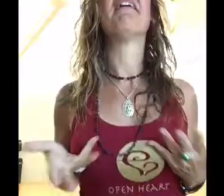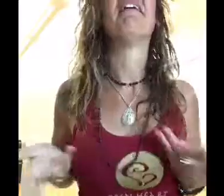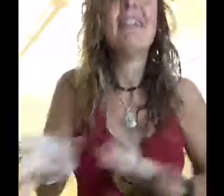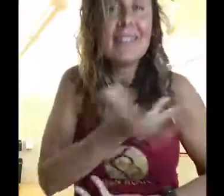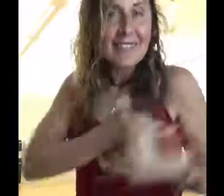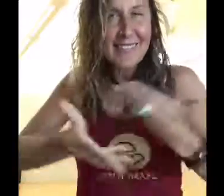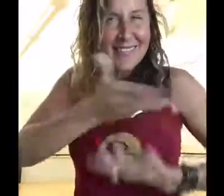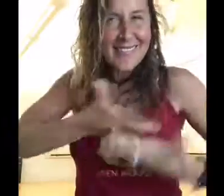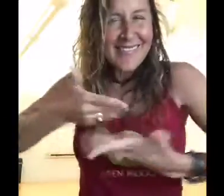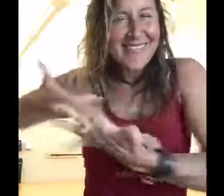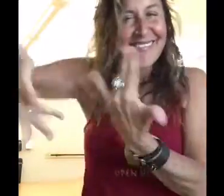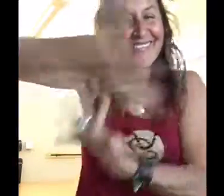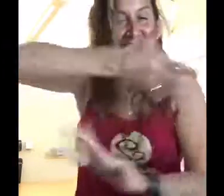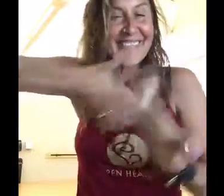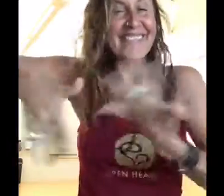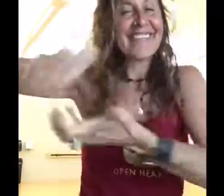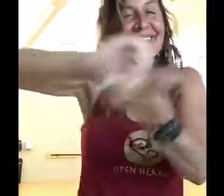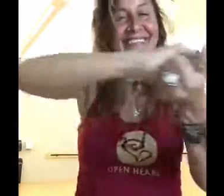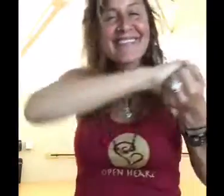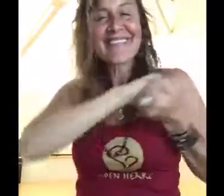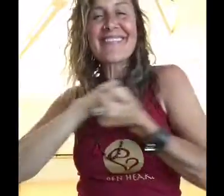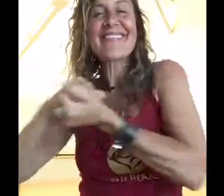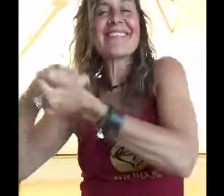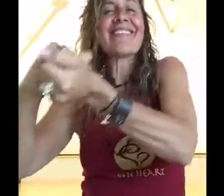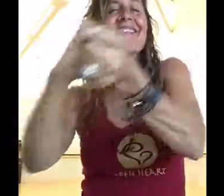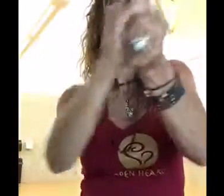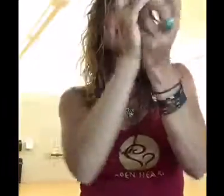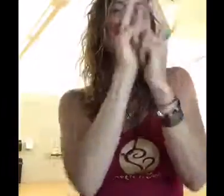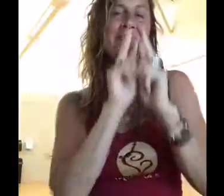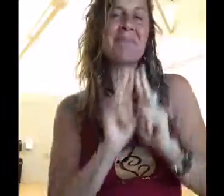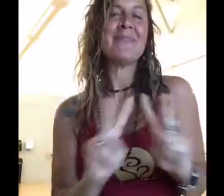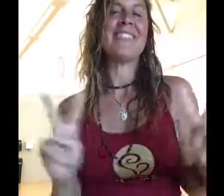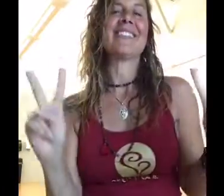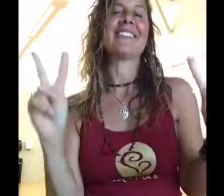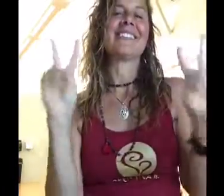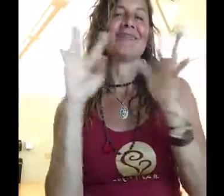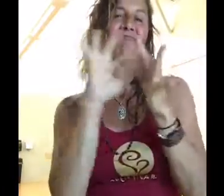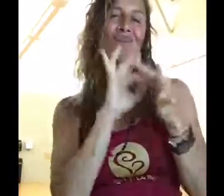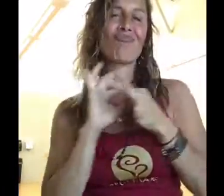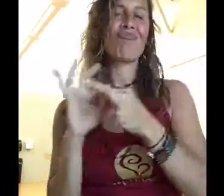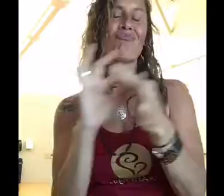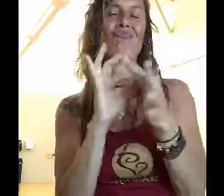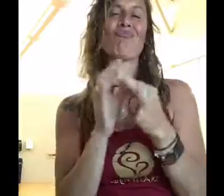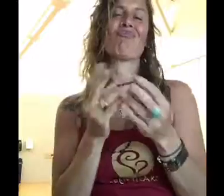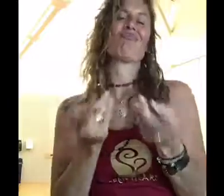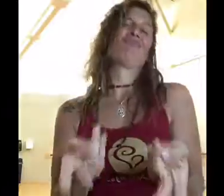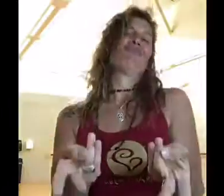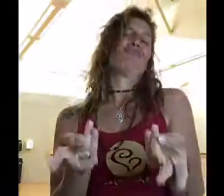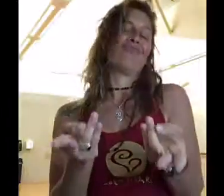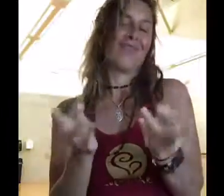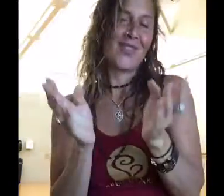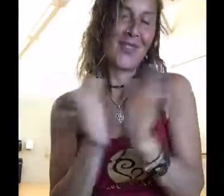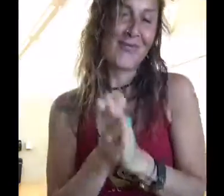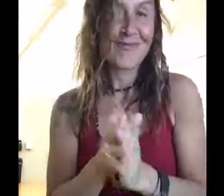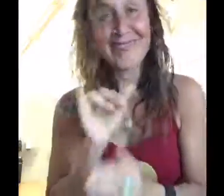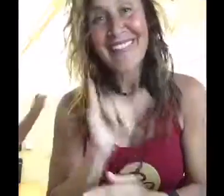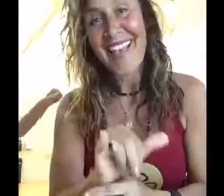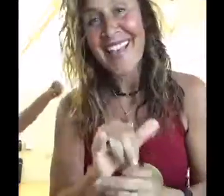bit guarded and then you see the unfolding and the collaborative connectedness that happens and we achieve that